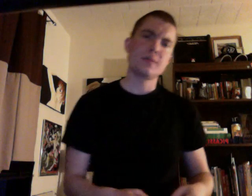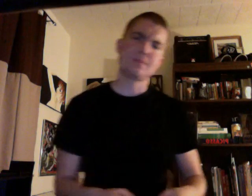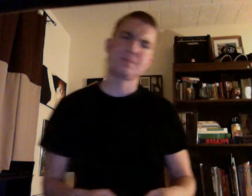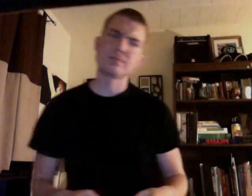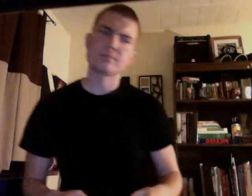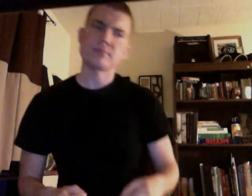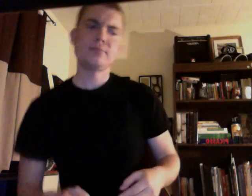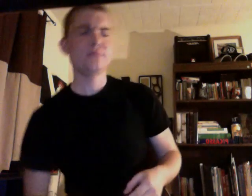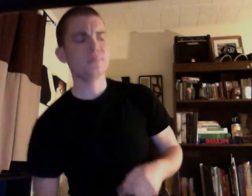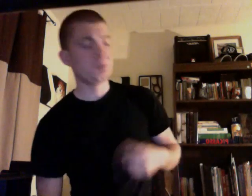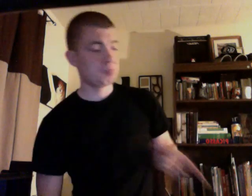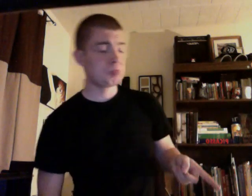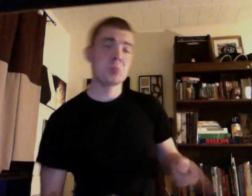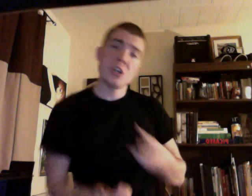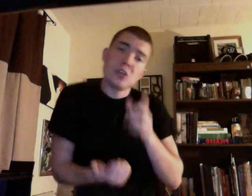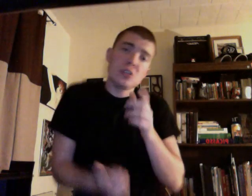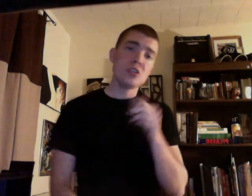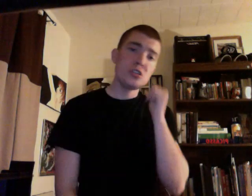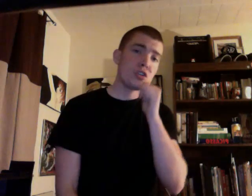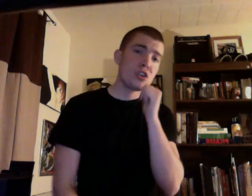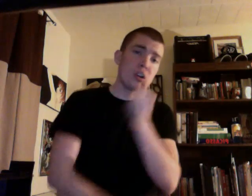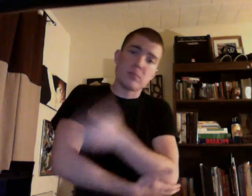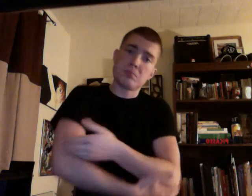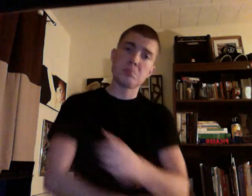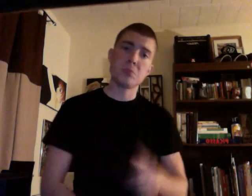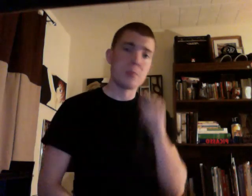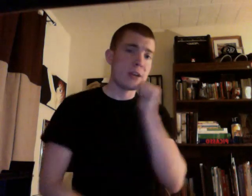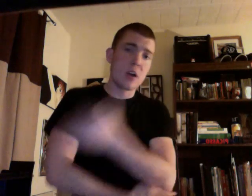you're a girl, my daughter.